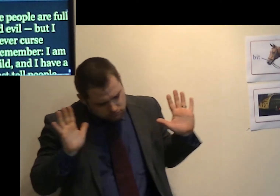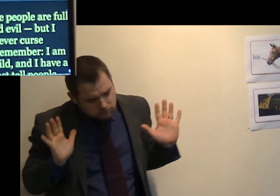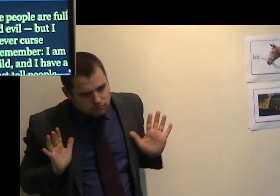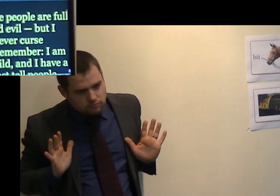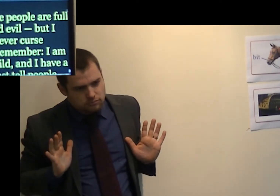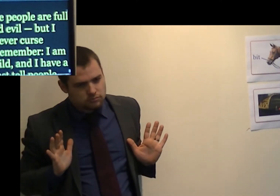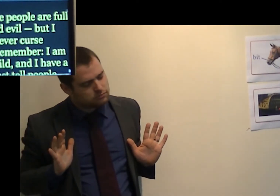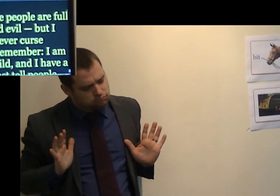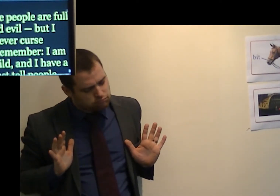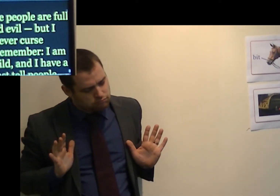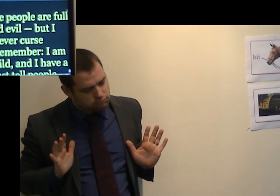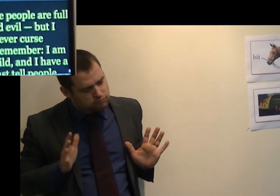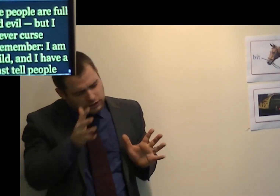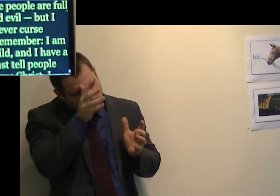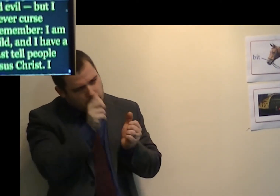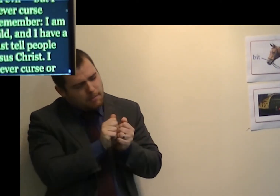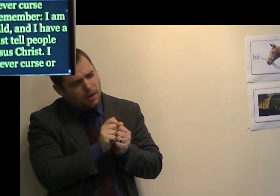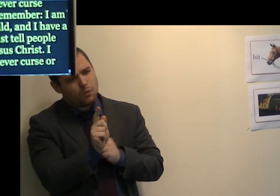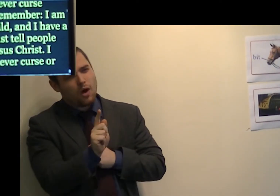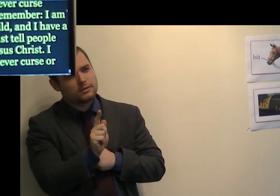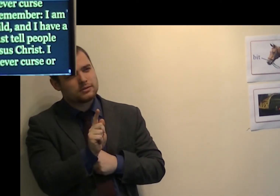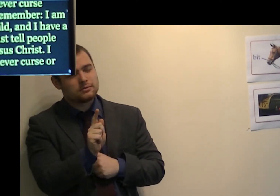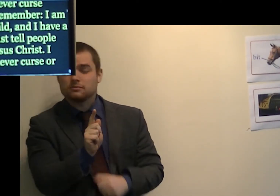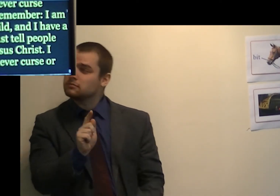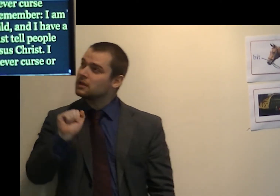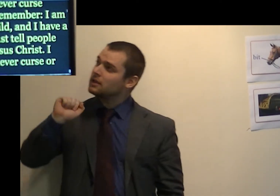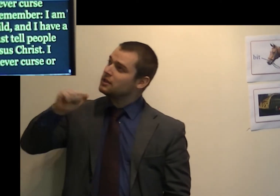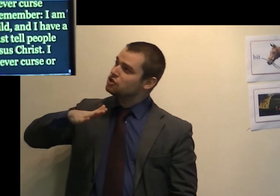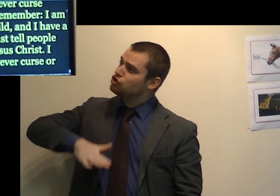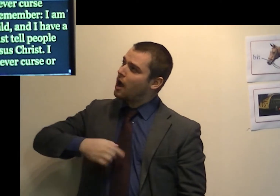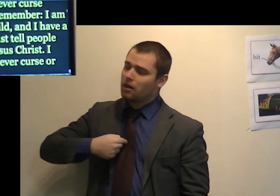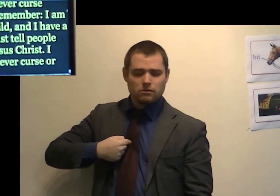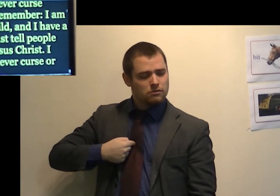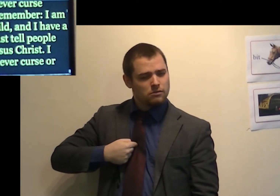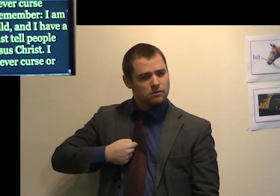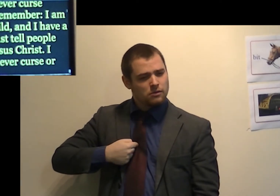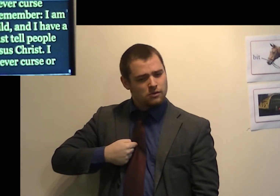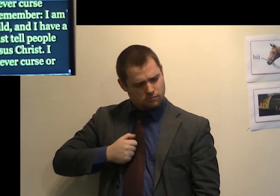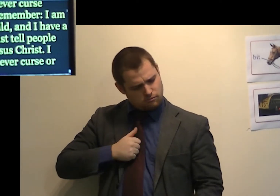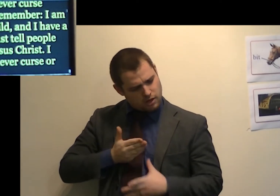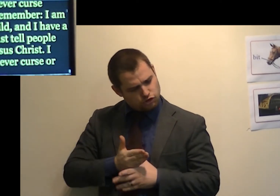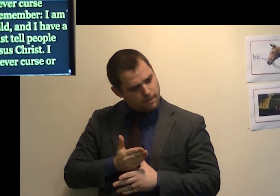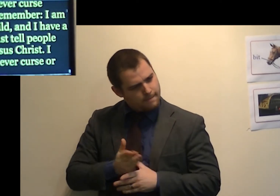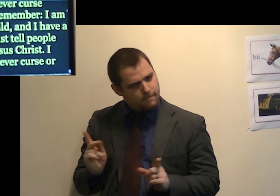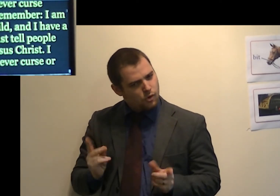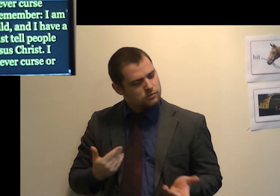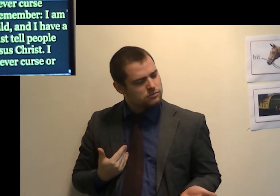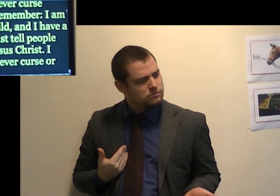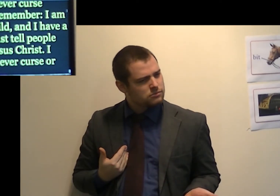I remember I am God's child and I have a job. I must tell